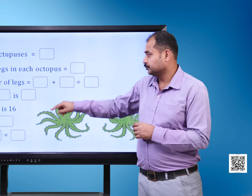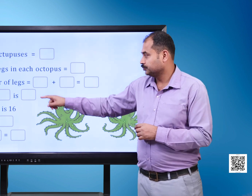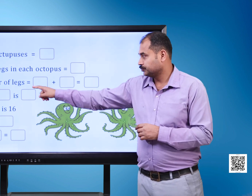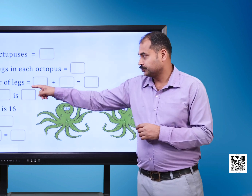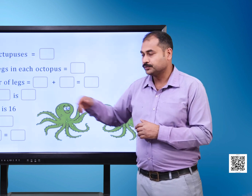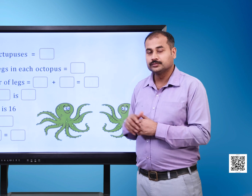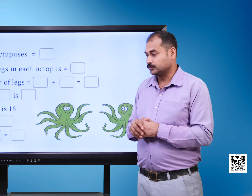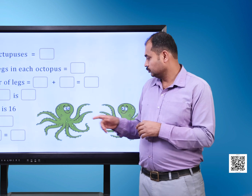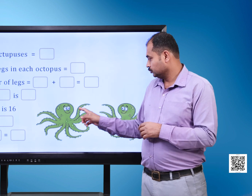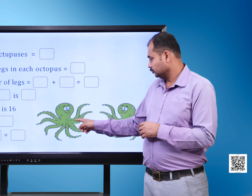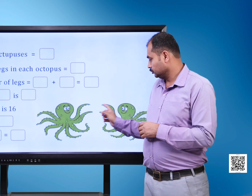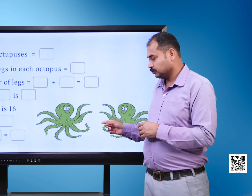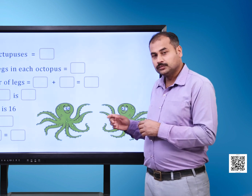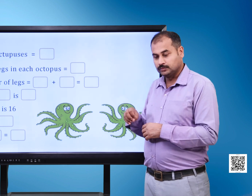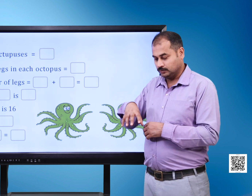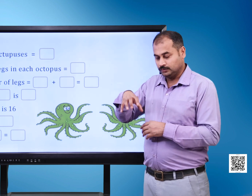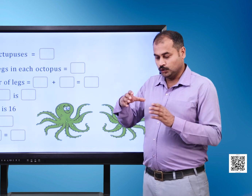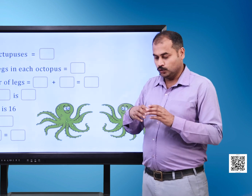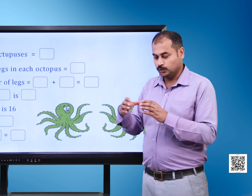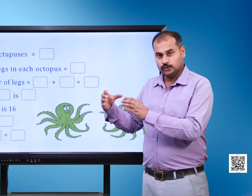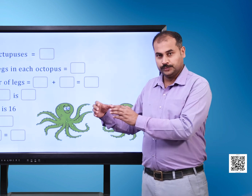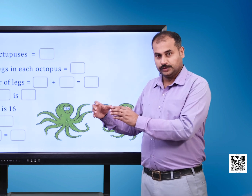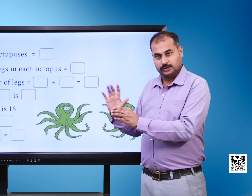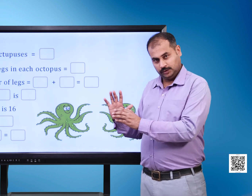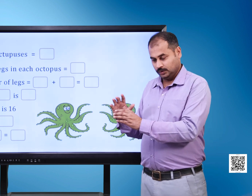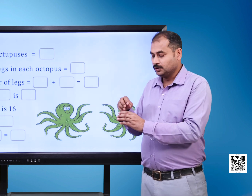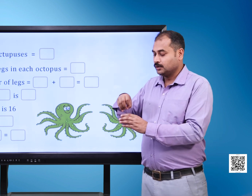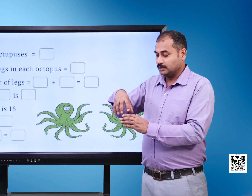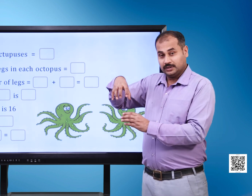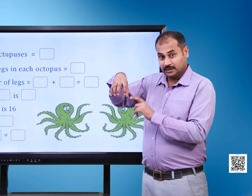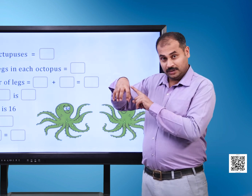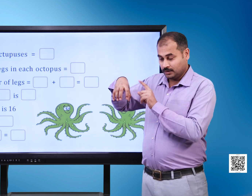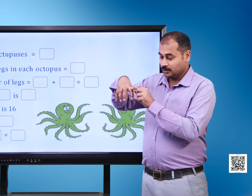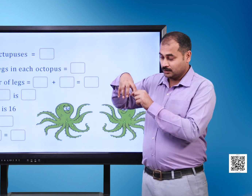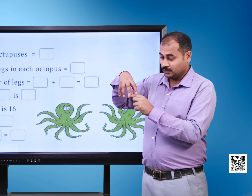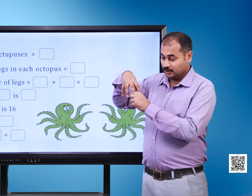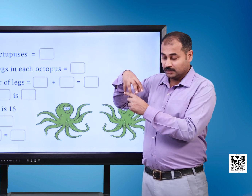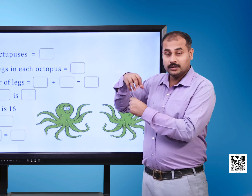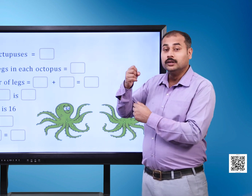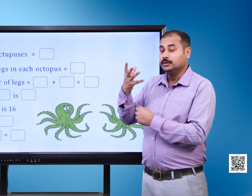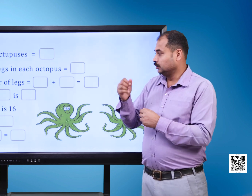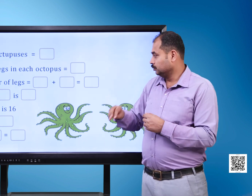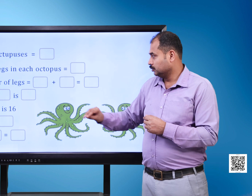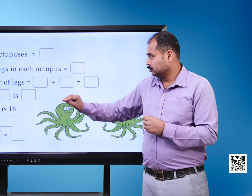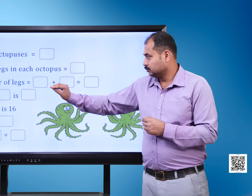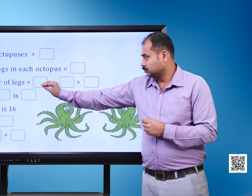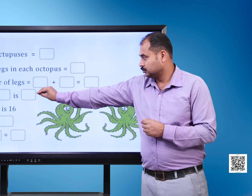Two groups of blank, two blank, blank, two two groups of blank, two groups of blank, two groups